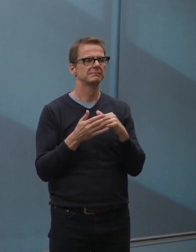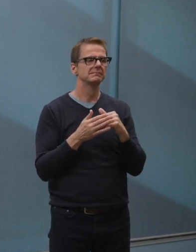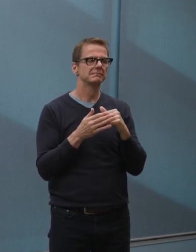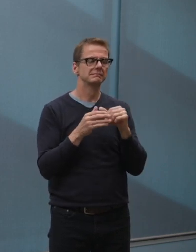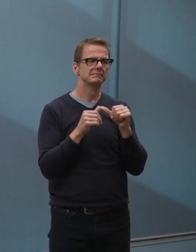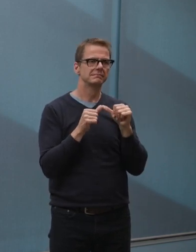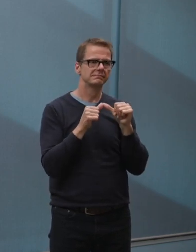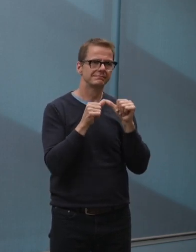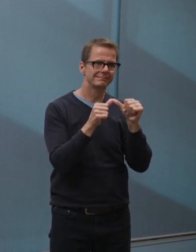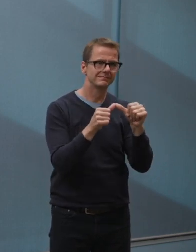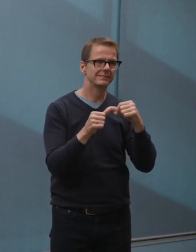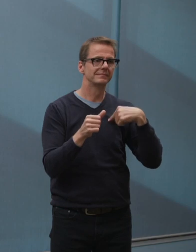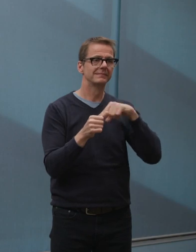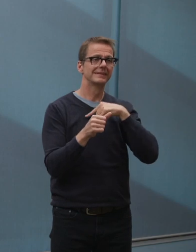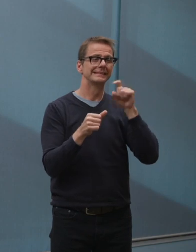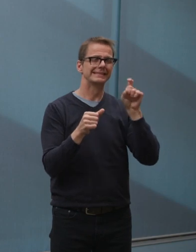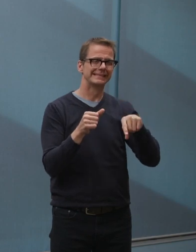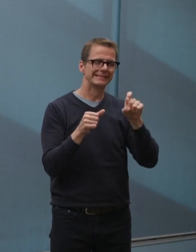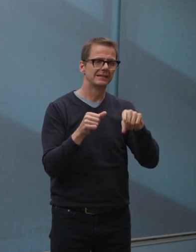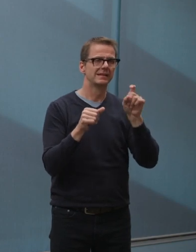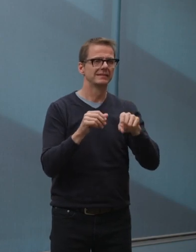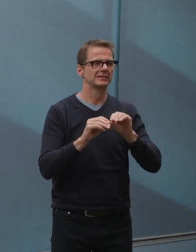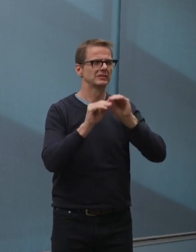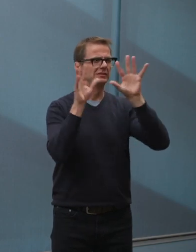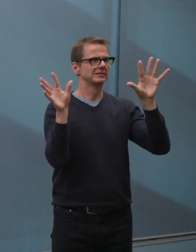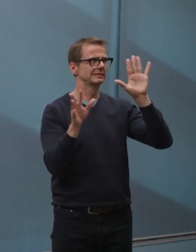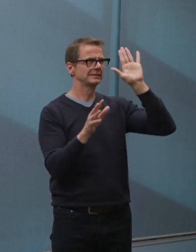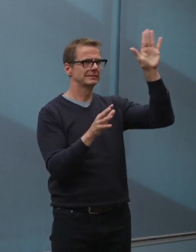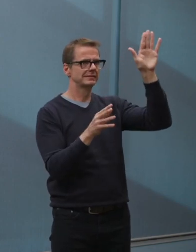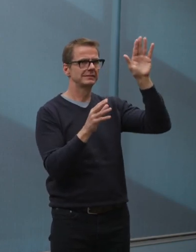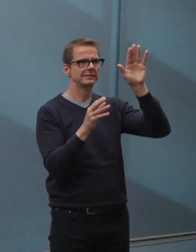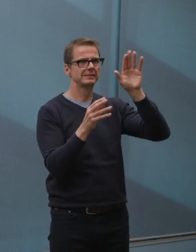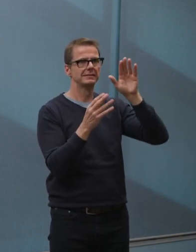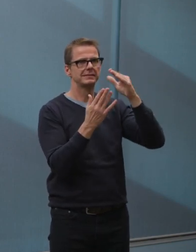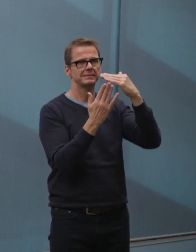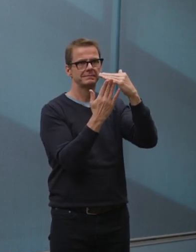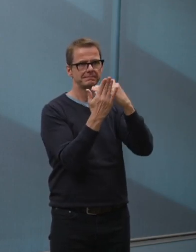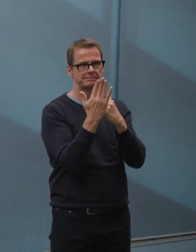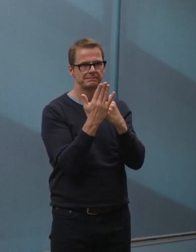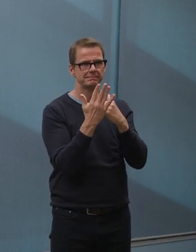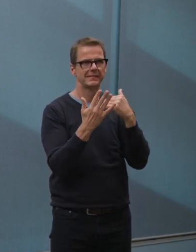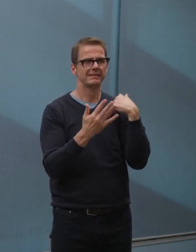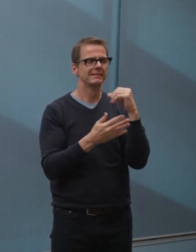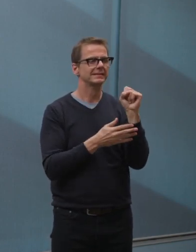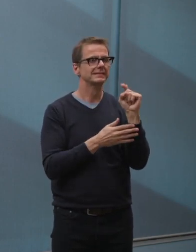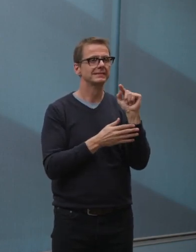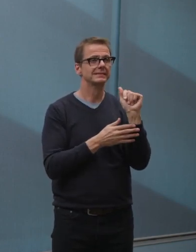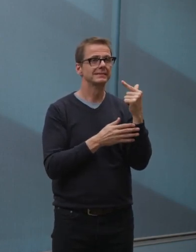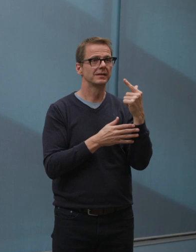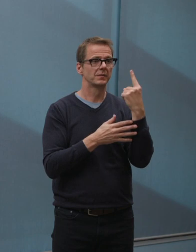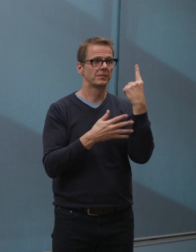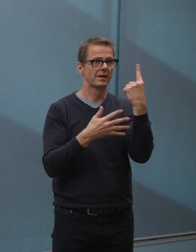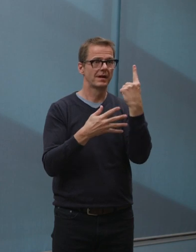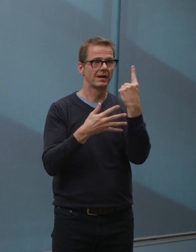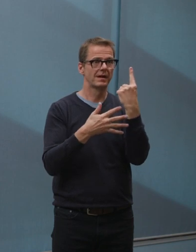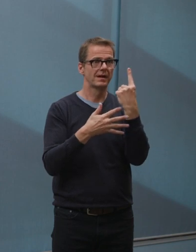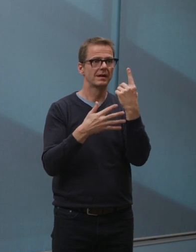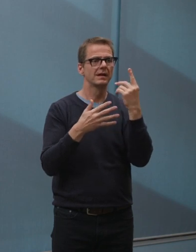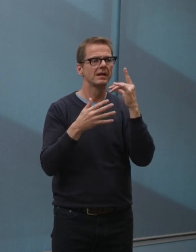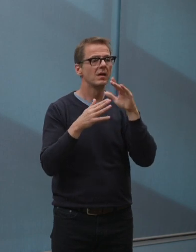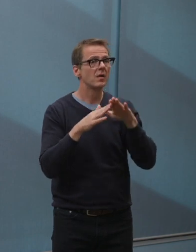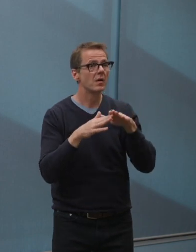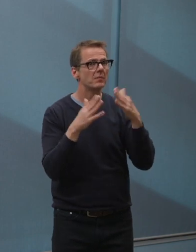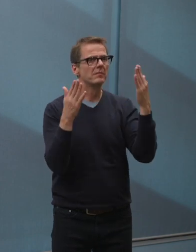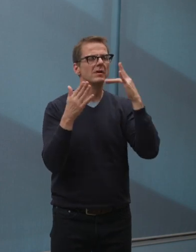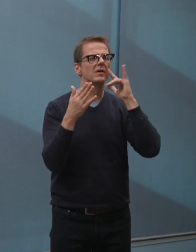of the stage one reopening. And some of the discussion today was another example of what we could be doing, which is